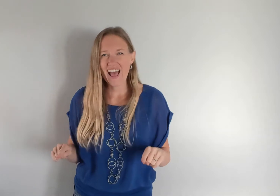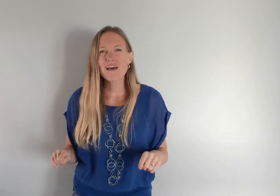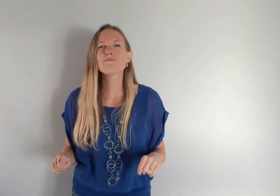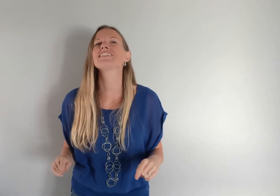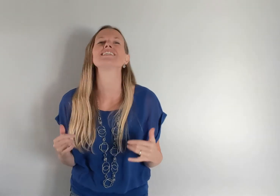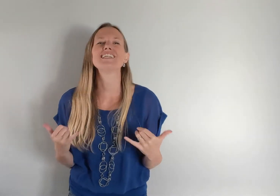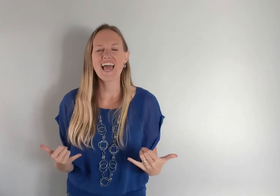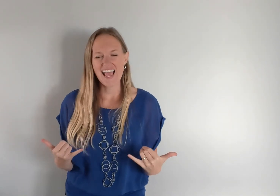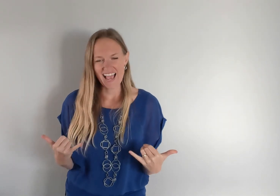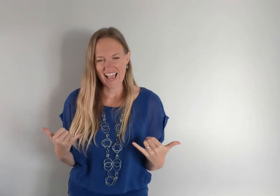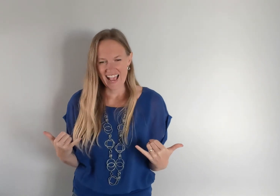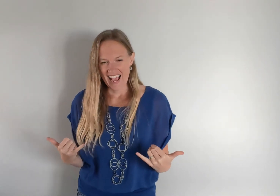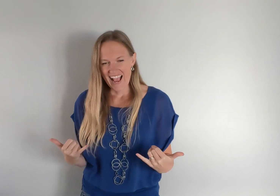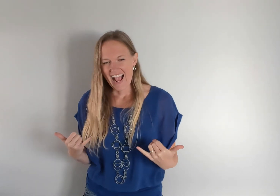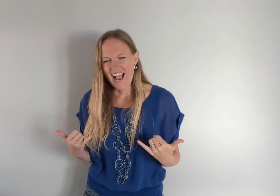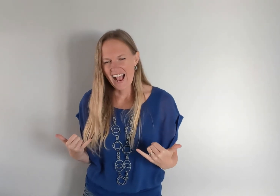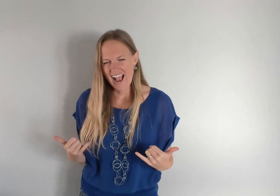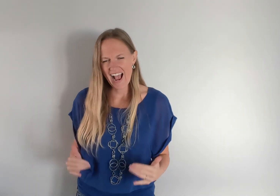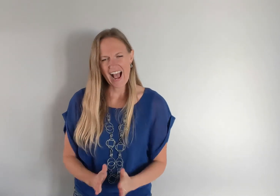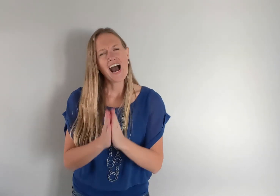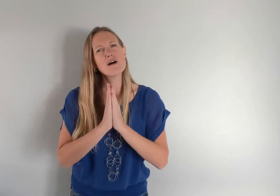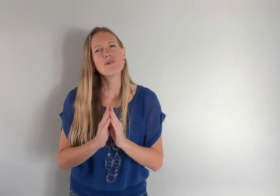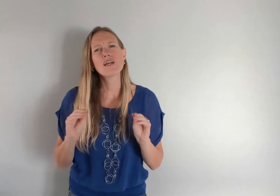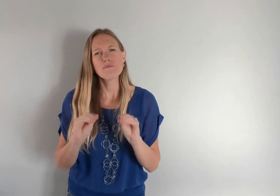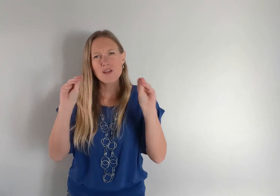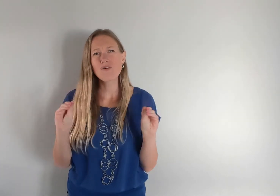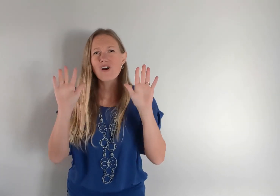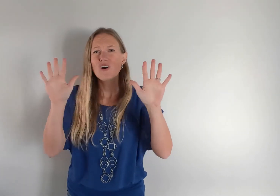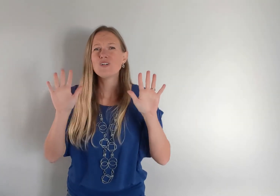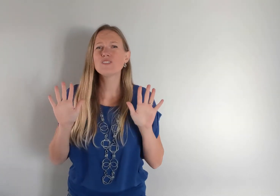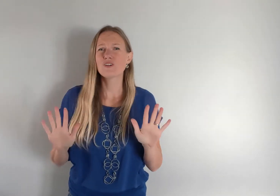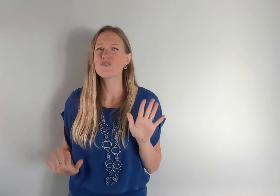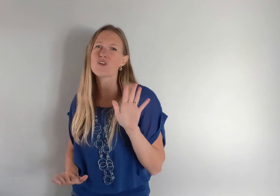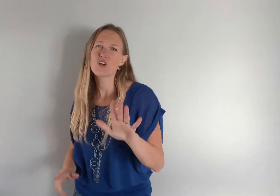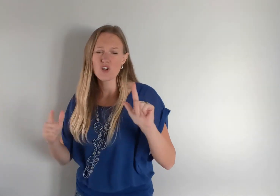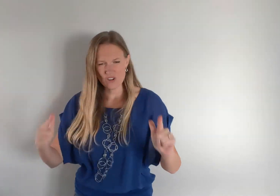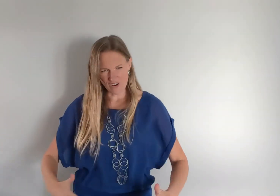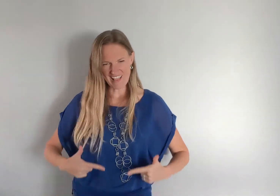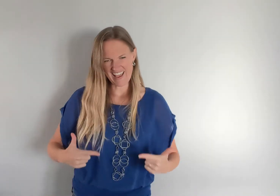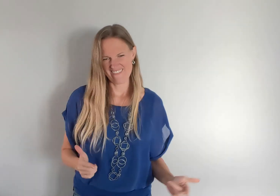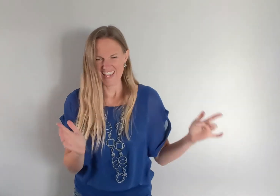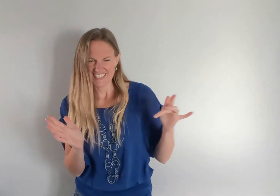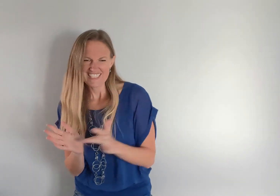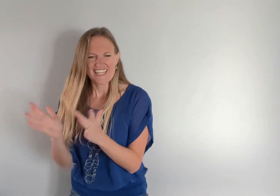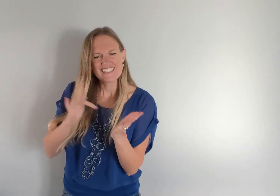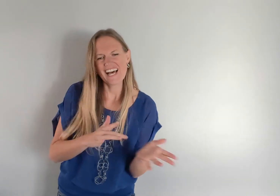happen today I pray miracles over your life In Jesus'